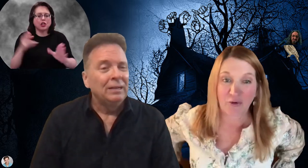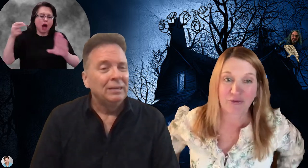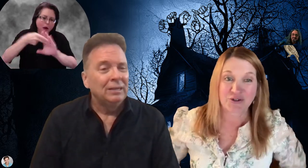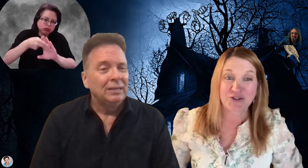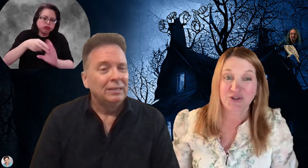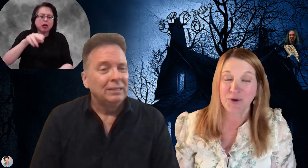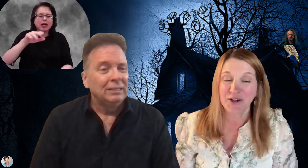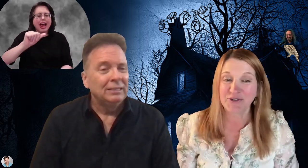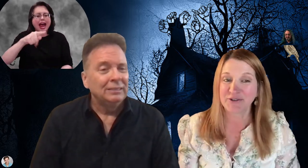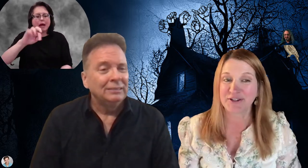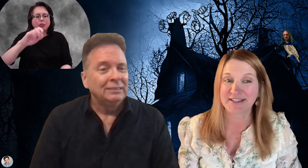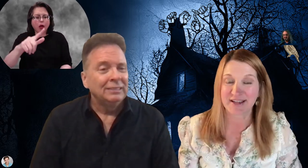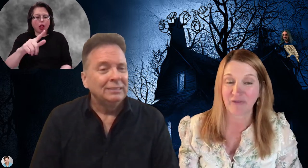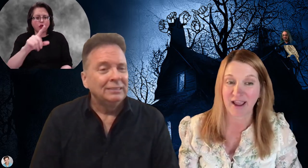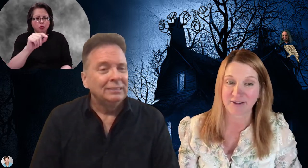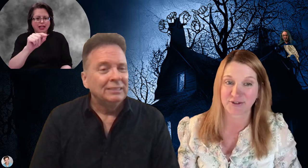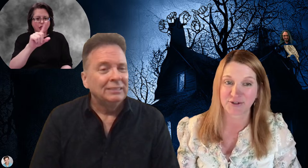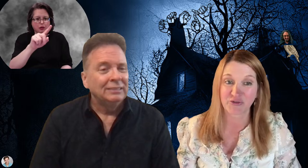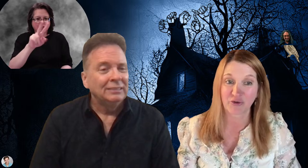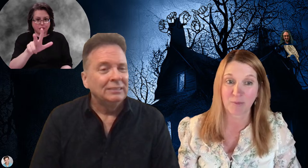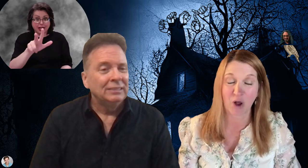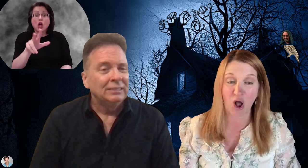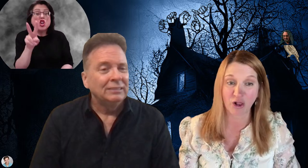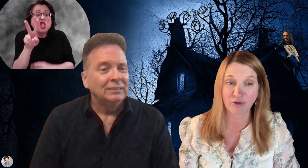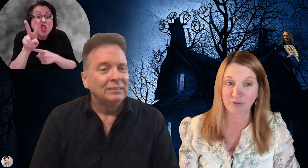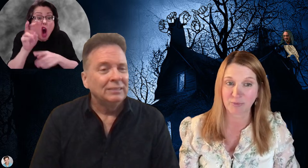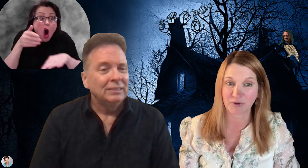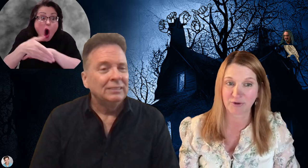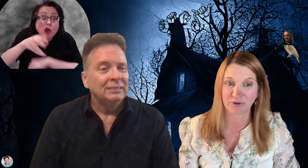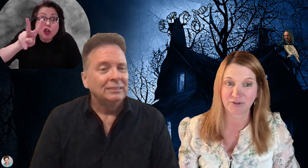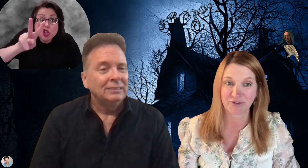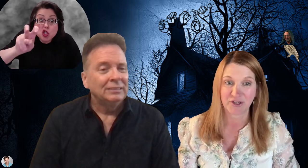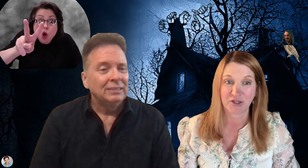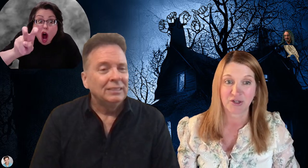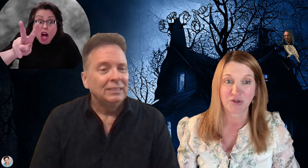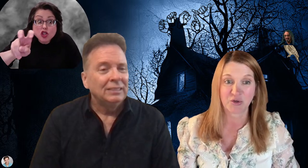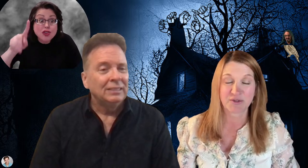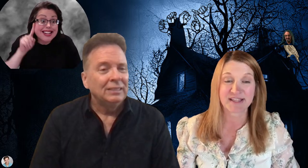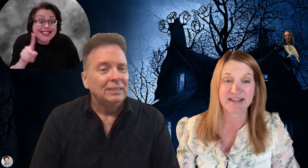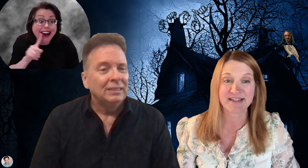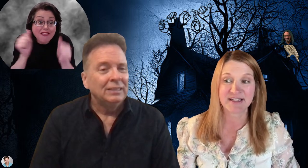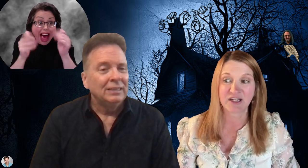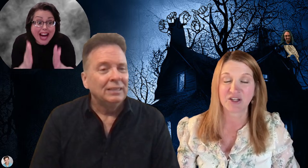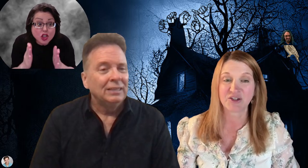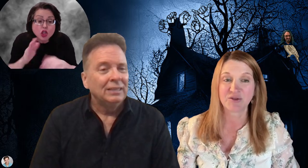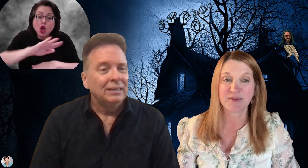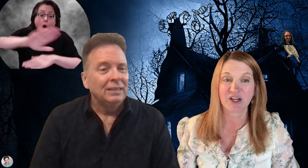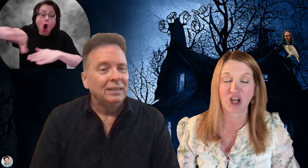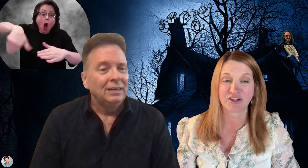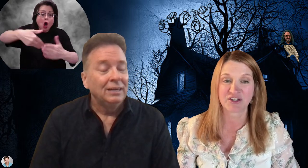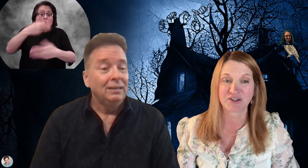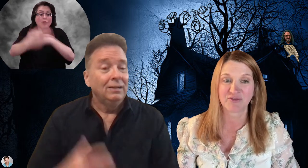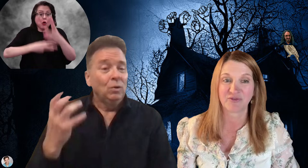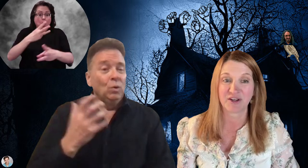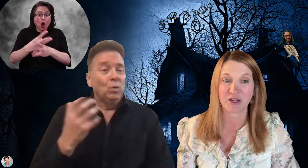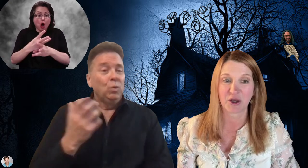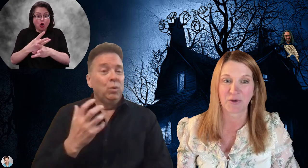over 200 deaf actors from all over the world who sent in a two minute audition video.